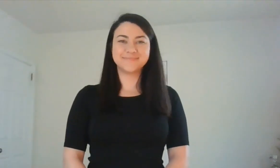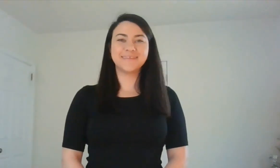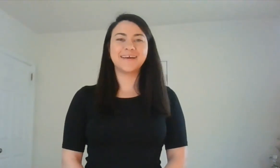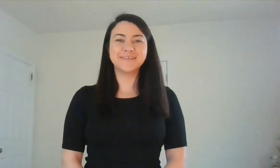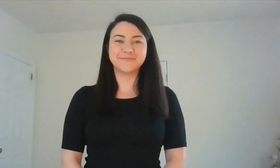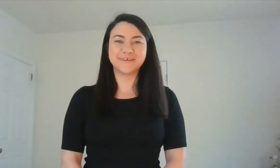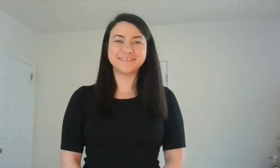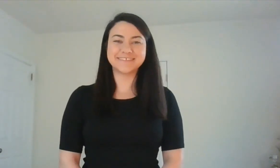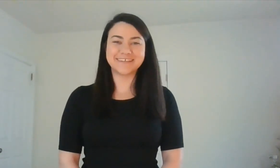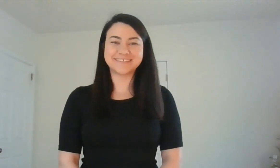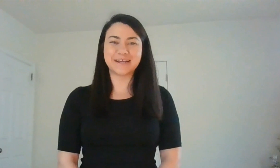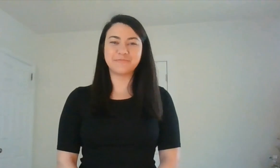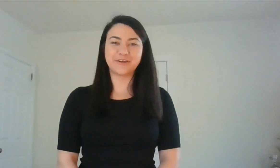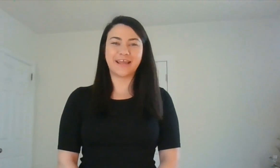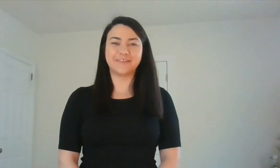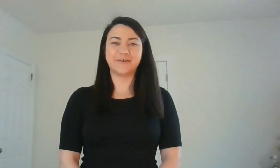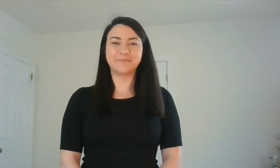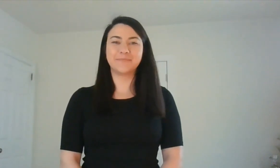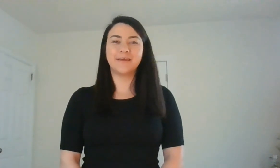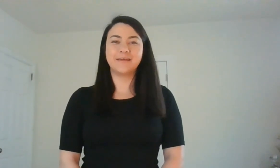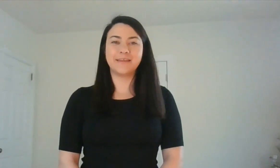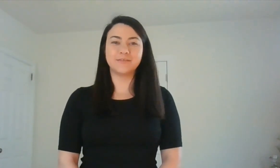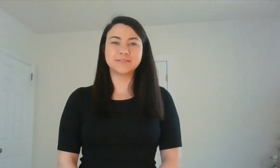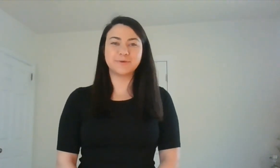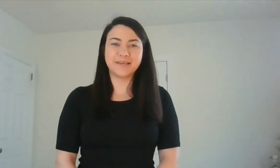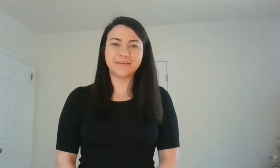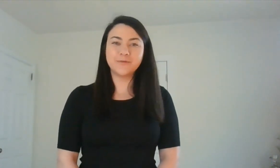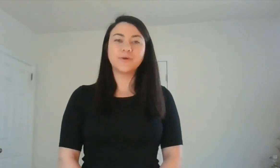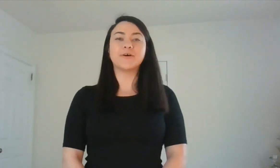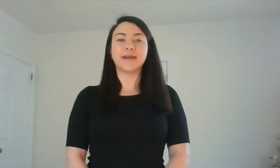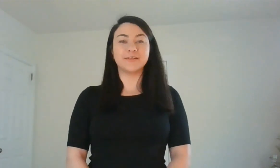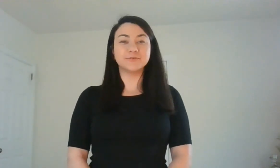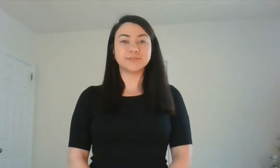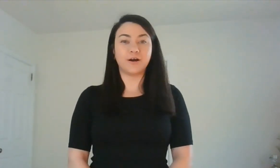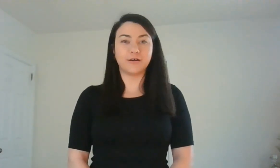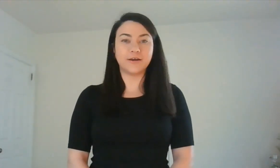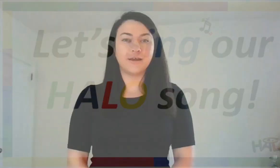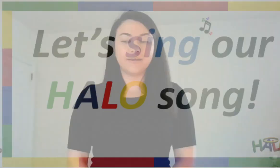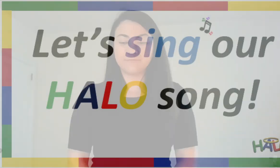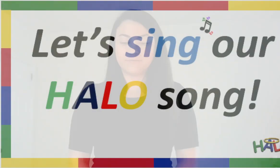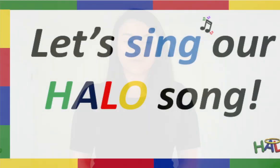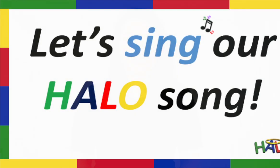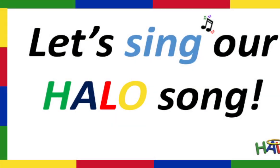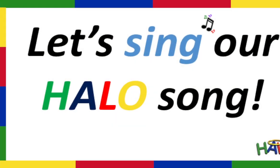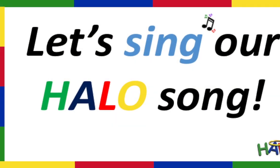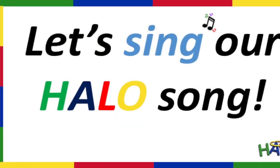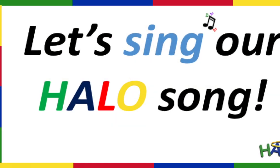Hello, friends. It's time for Halo. Now, let's begin with our Halo song and follow along with me.